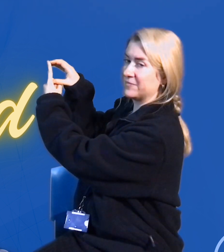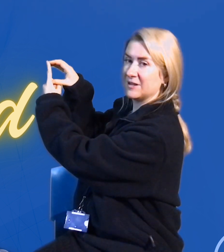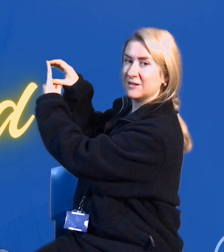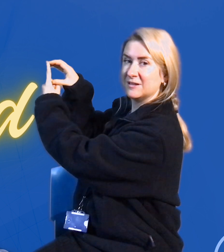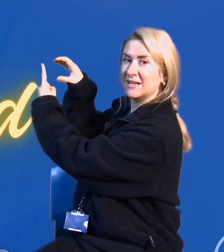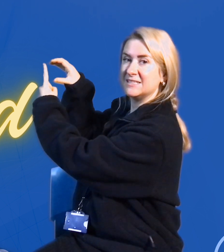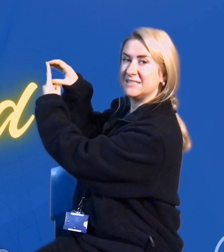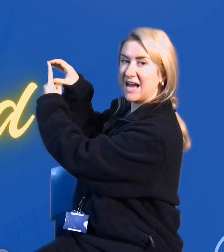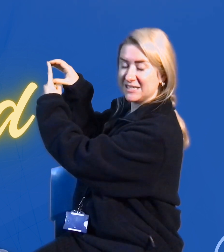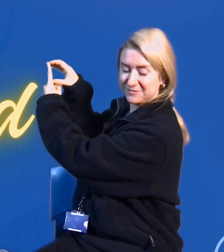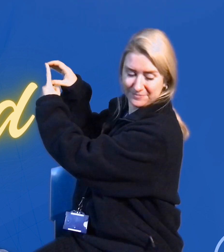Dad.